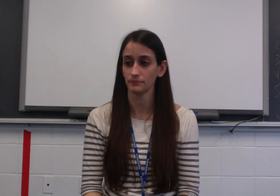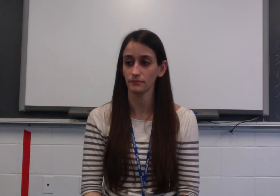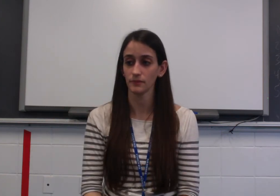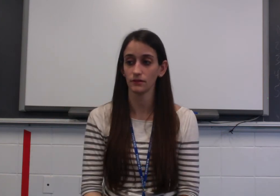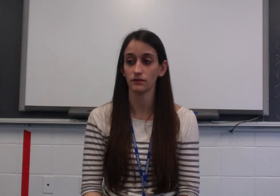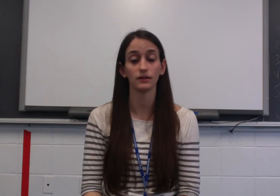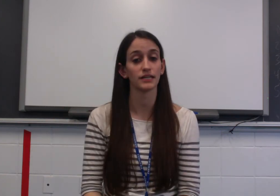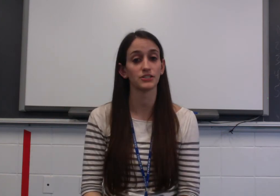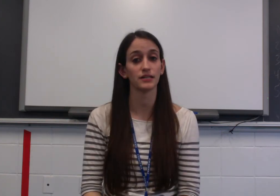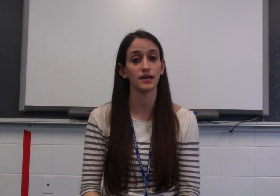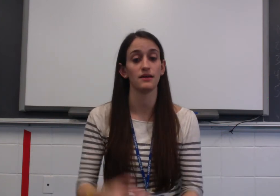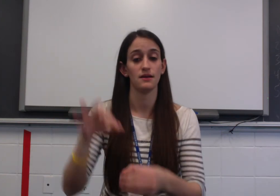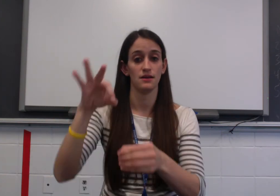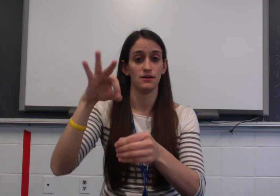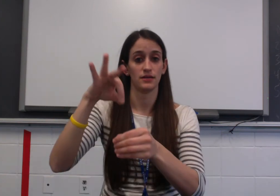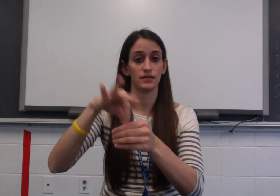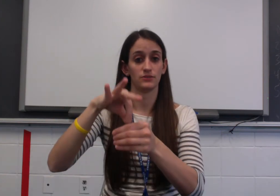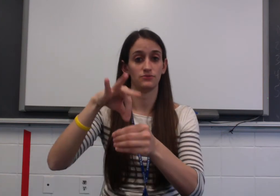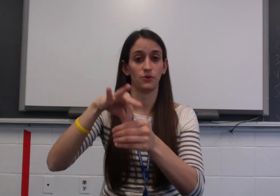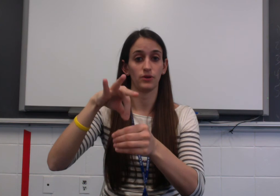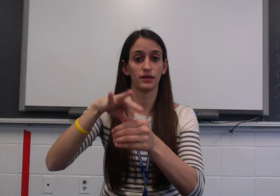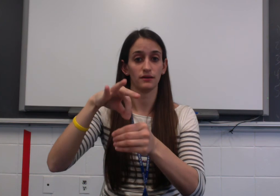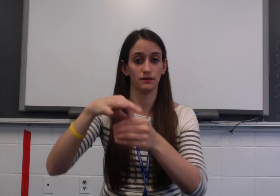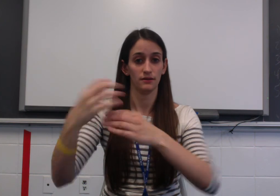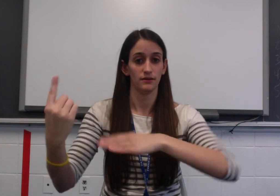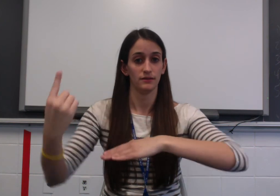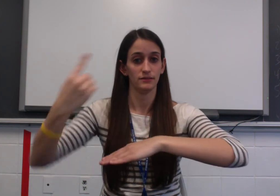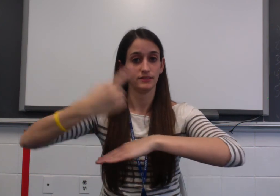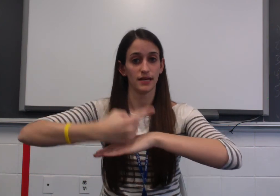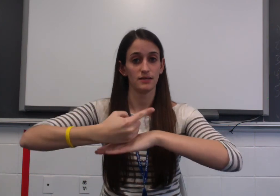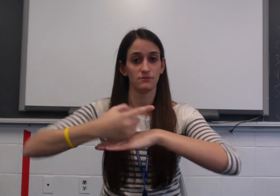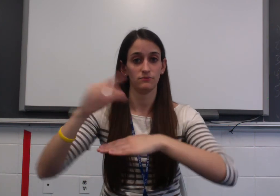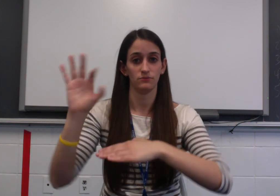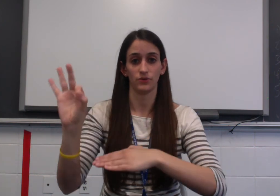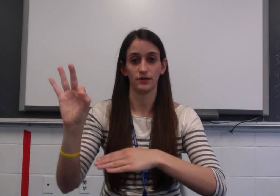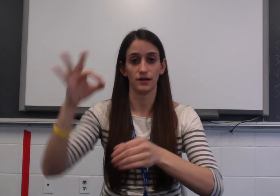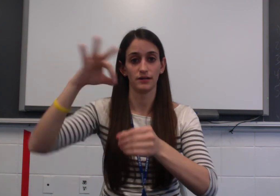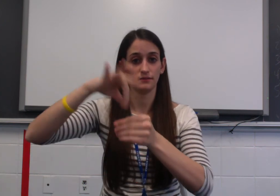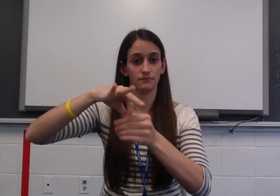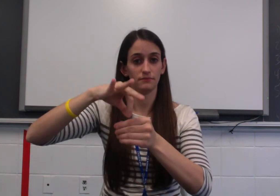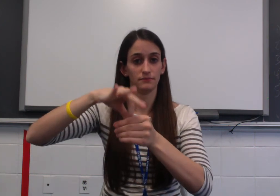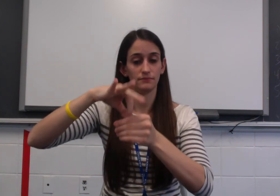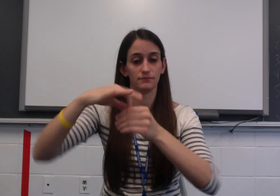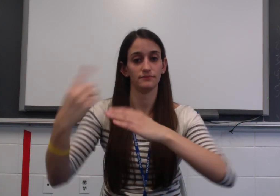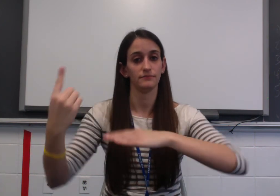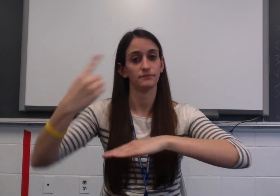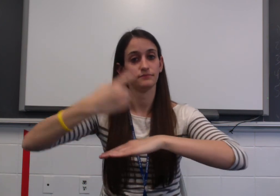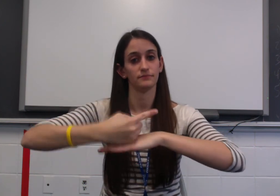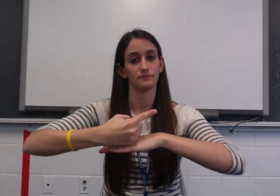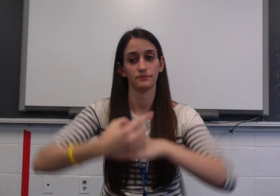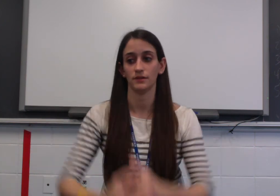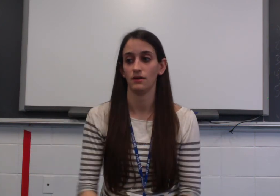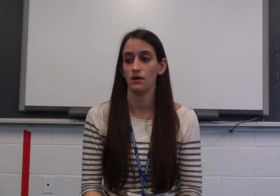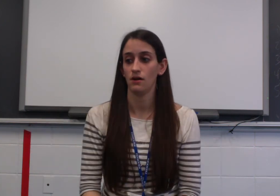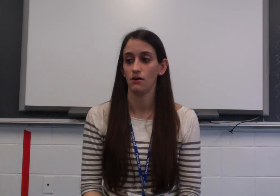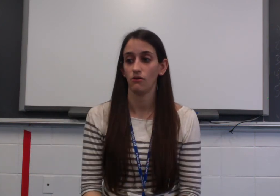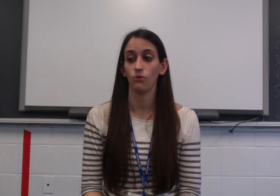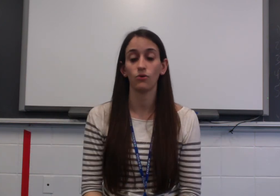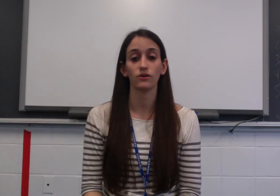Election Day is Voting Day with a 9 or